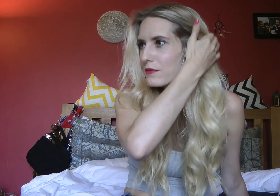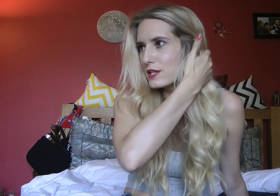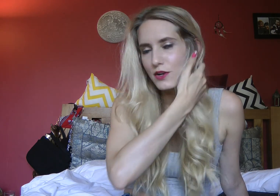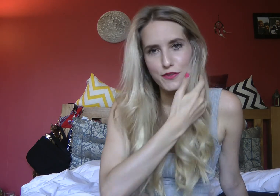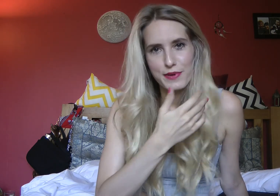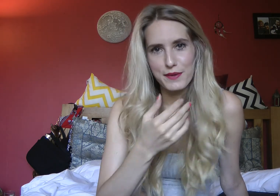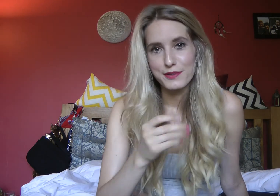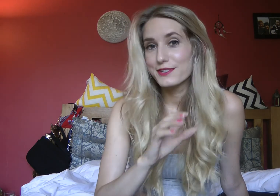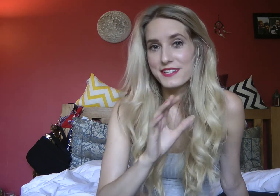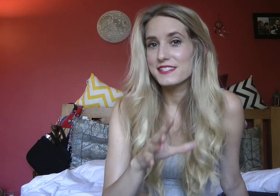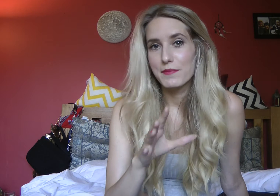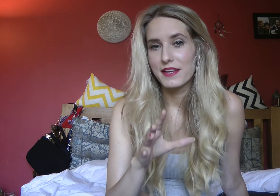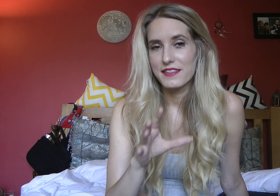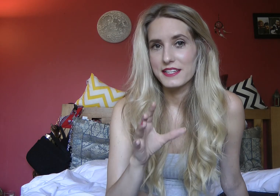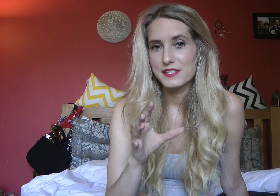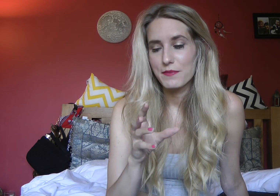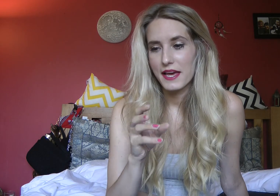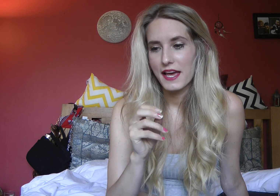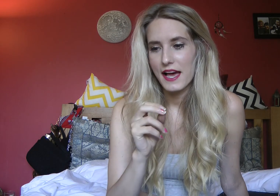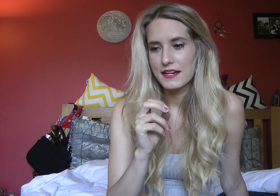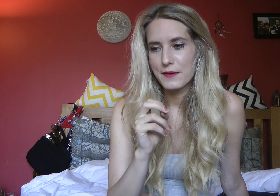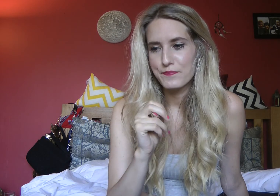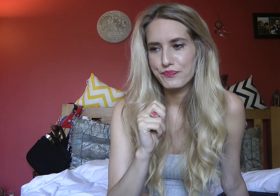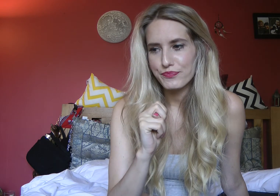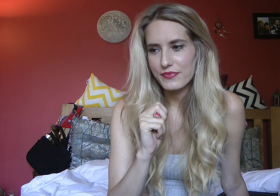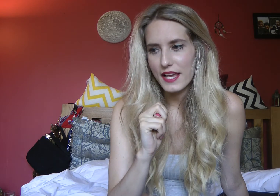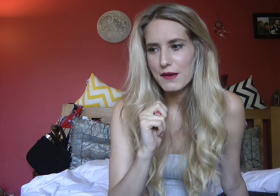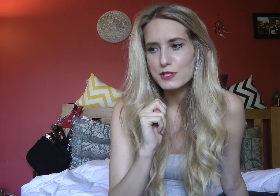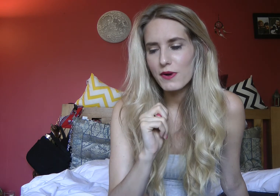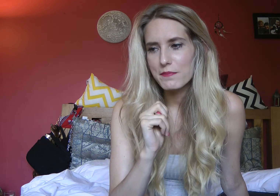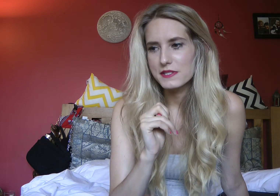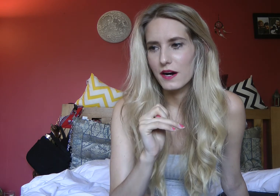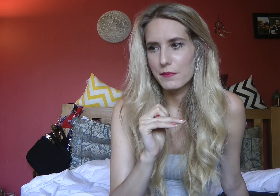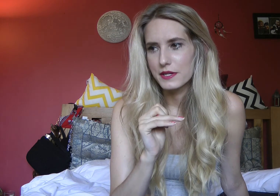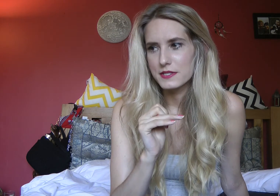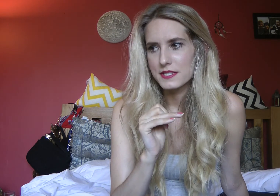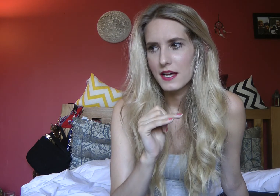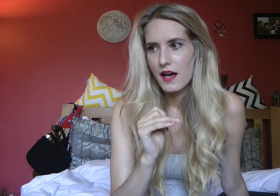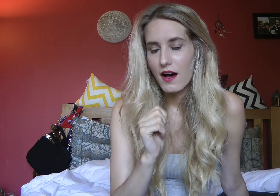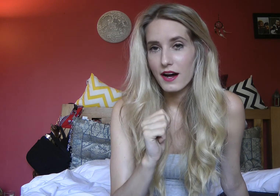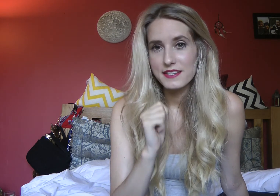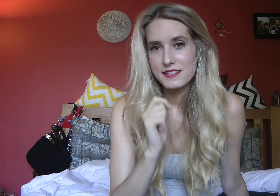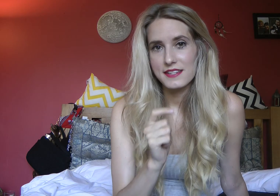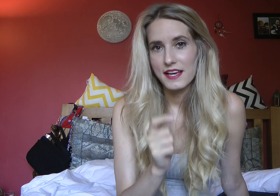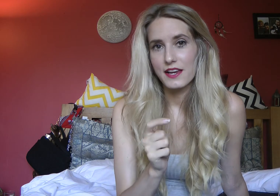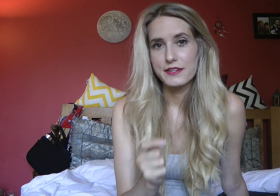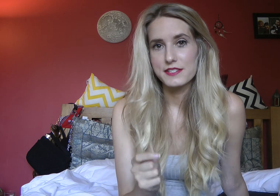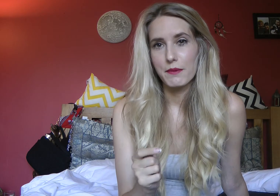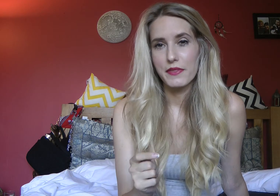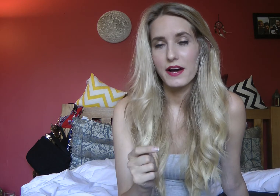was a lot of people doing similar things to me and it was quite bizarre because I didn't say hello to someone that